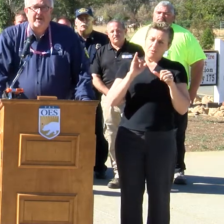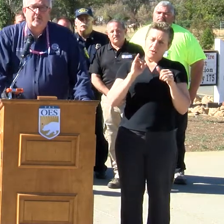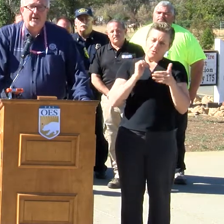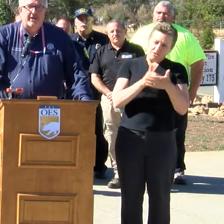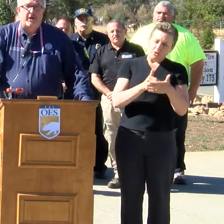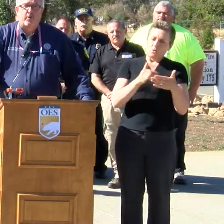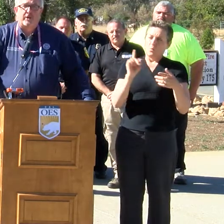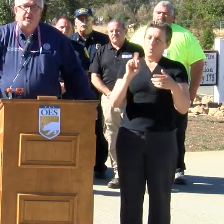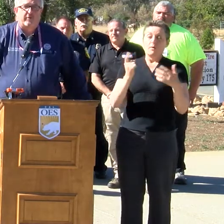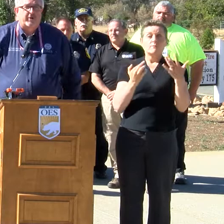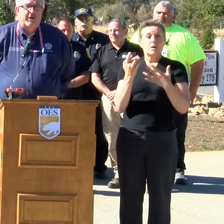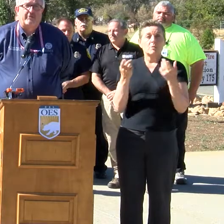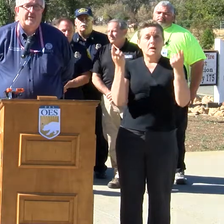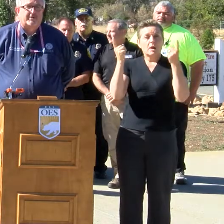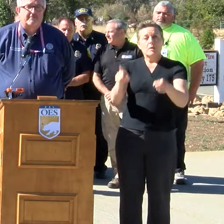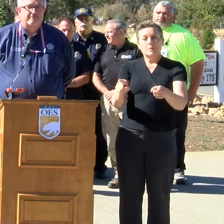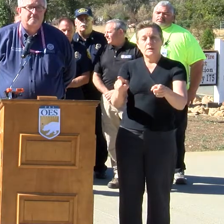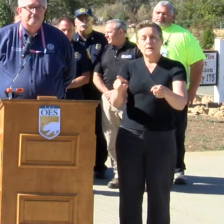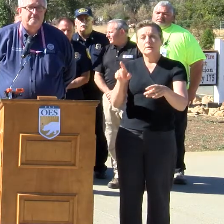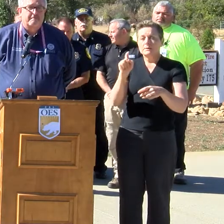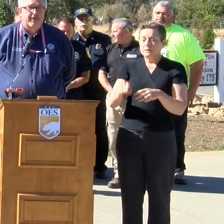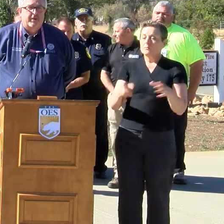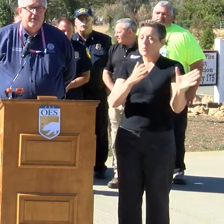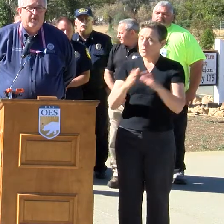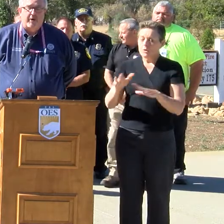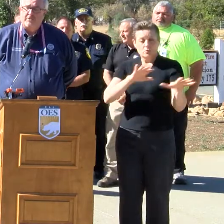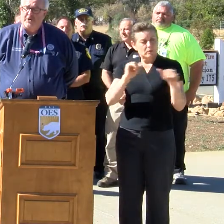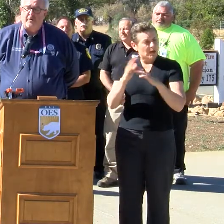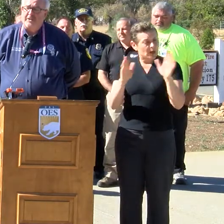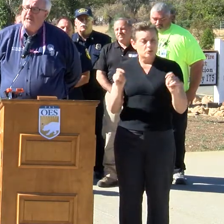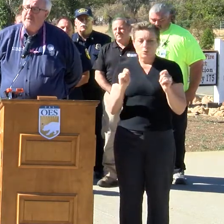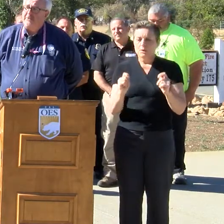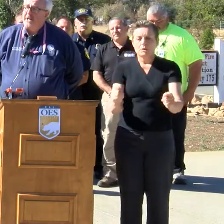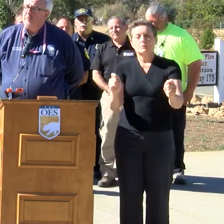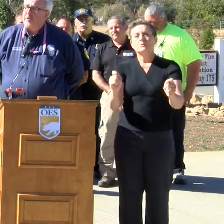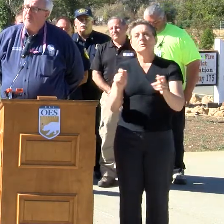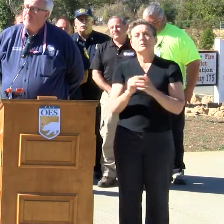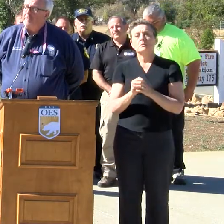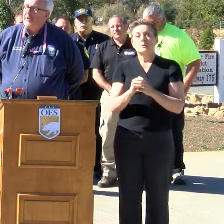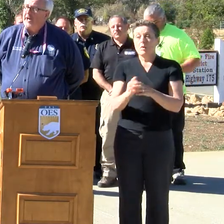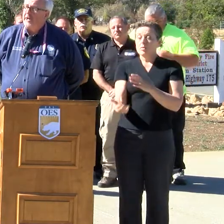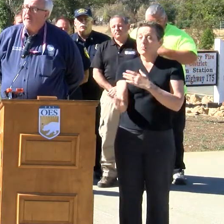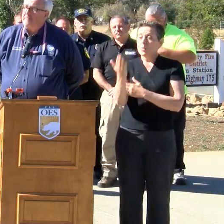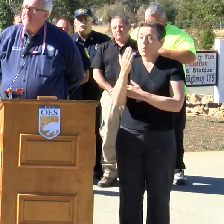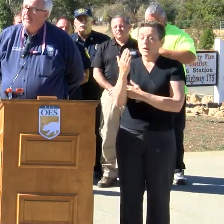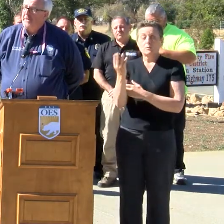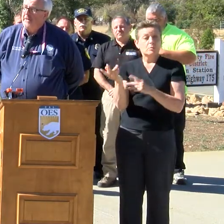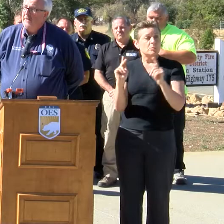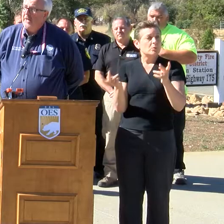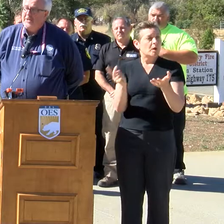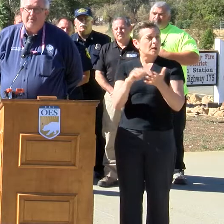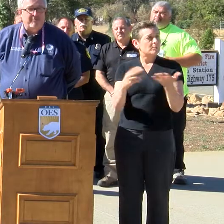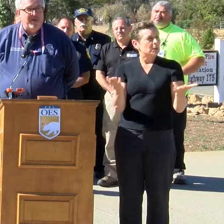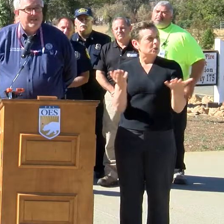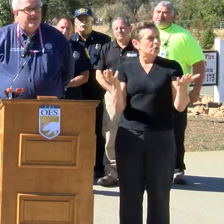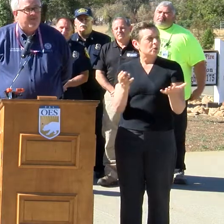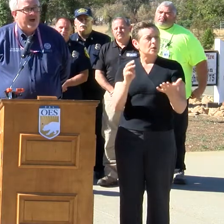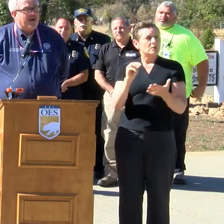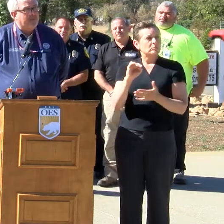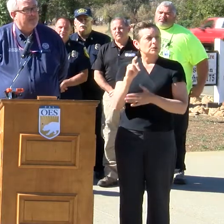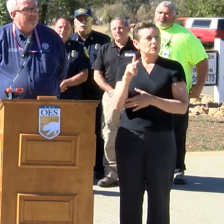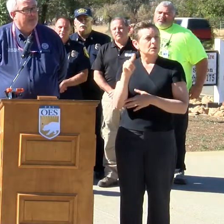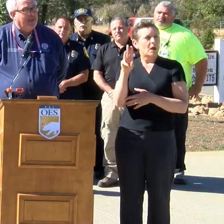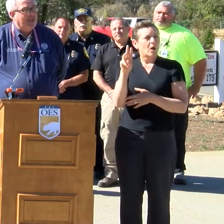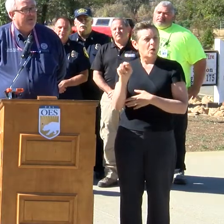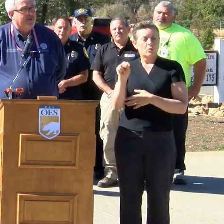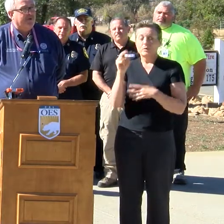being prepared and ready to go with little or no notice. There was no indicators that morning when people got up that they would face the